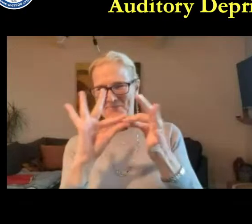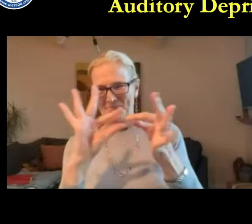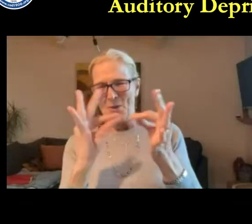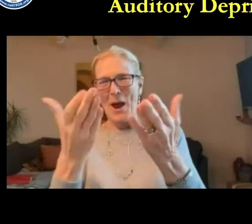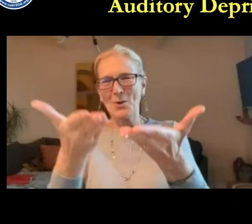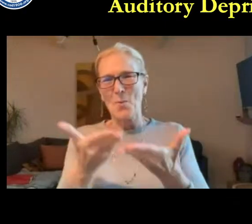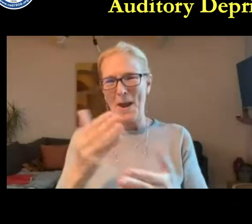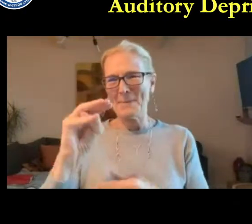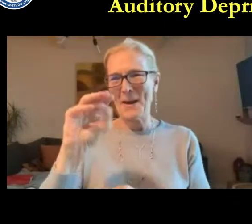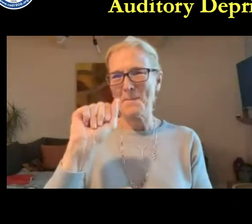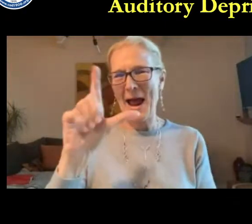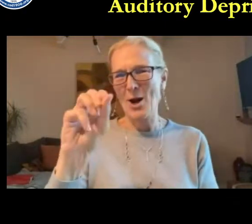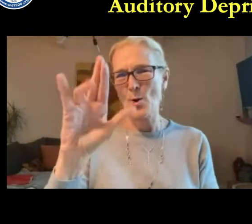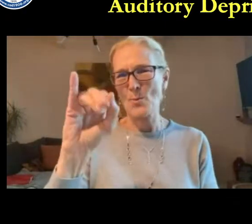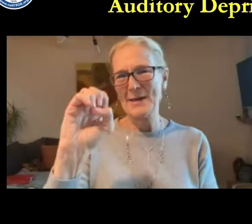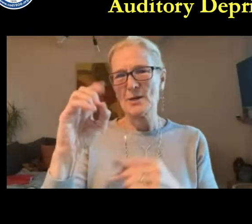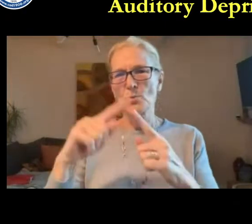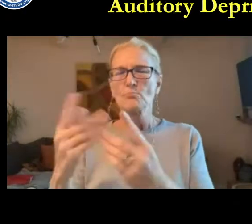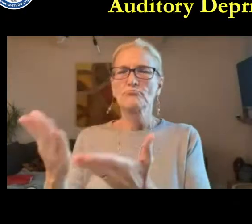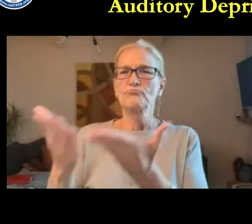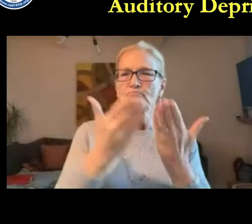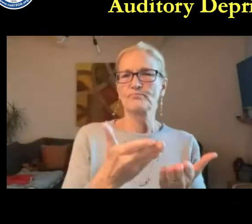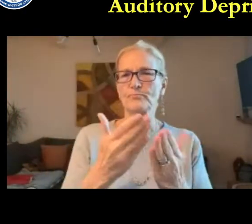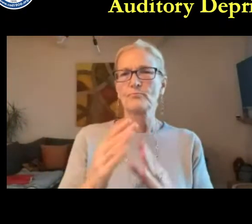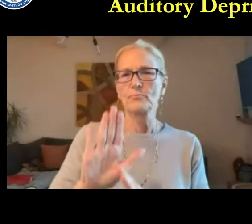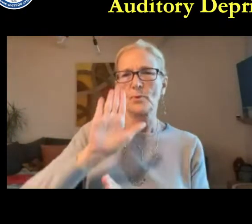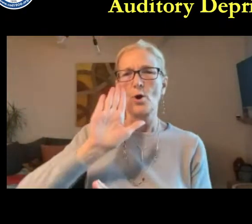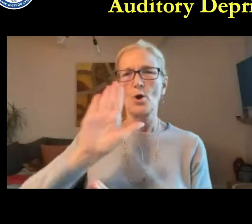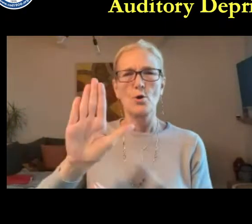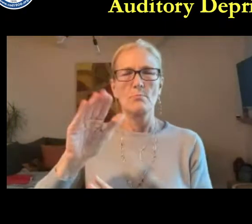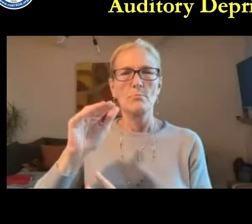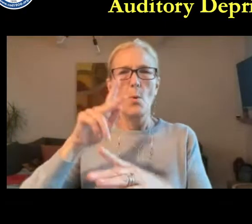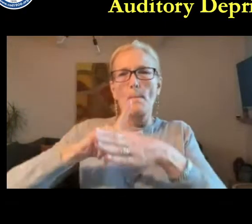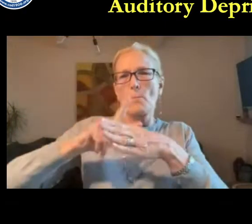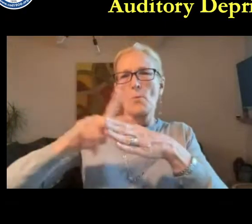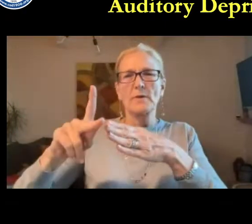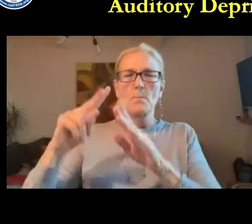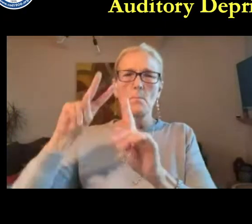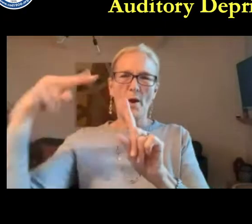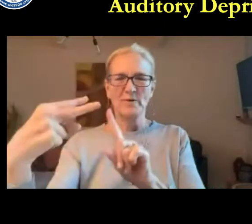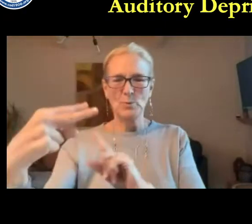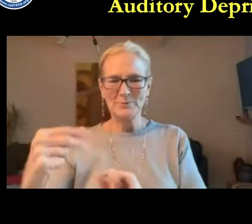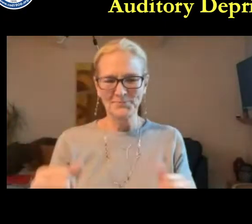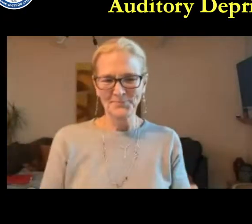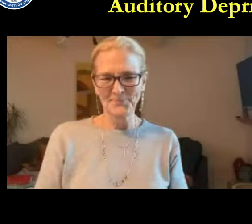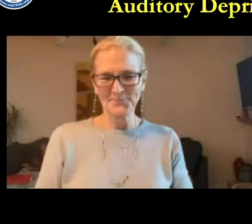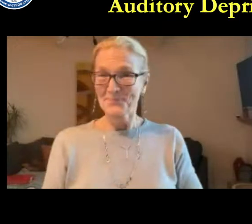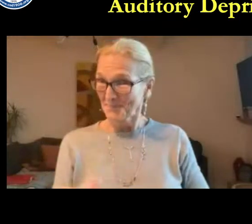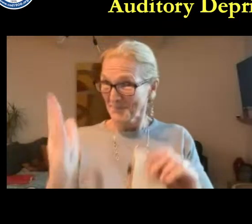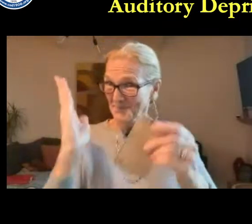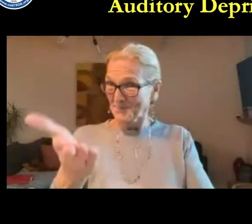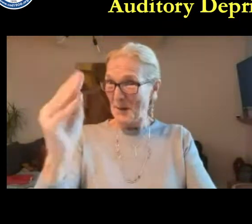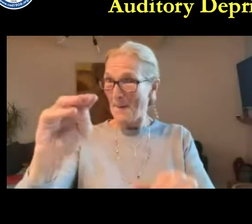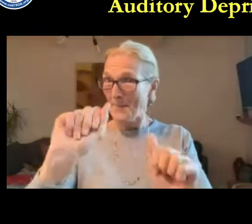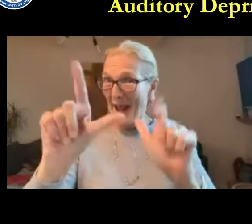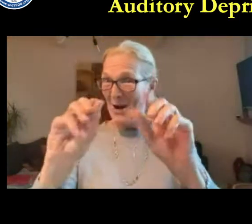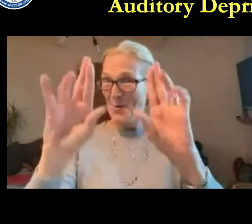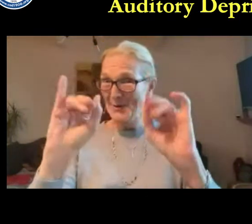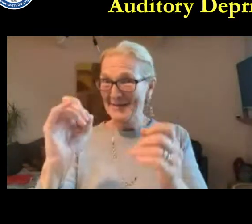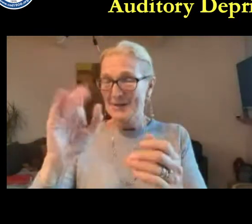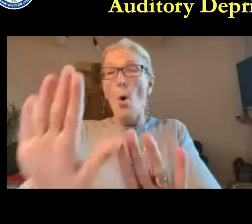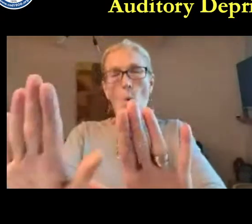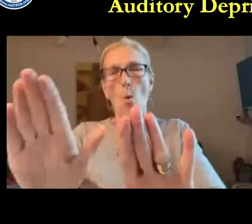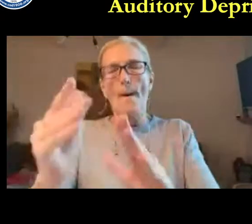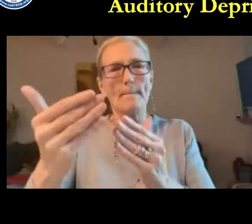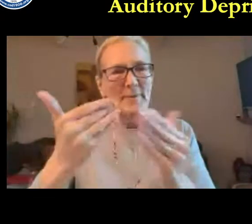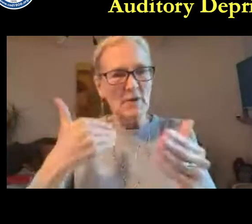And realized that there was a gap there. So in noticing that there's a gap, Mallory decided to address the gap. With that,